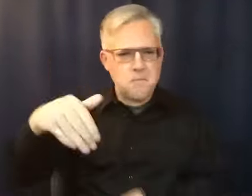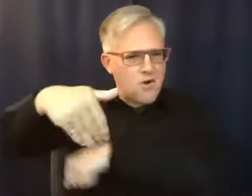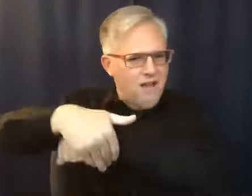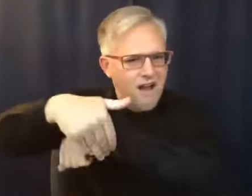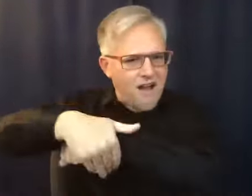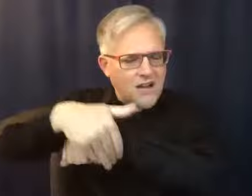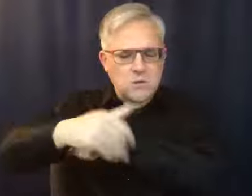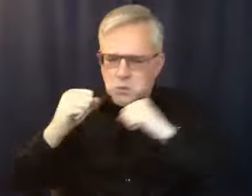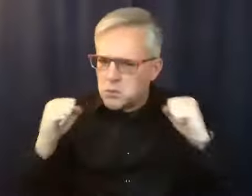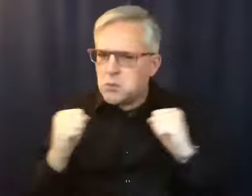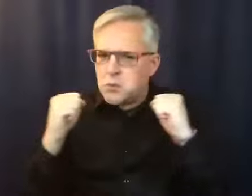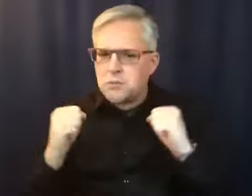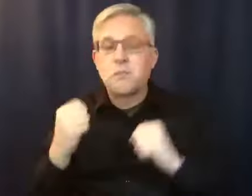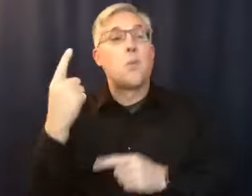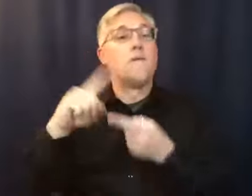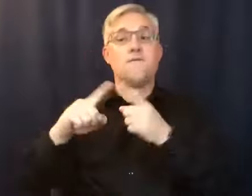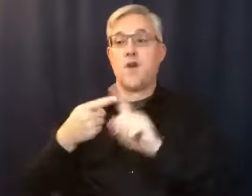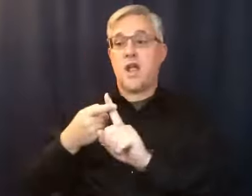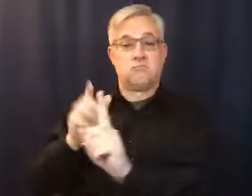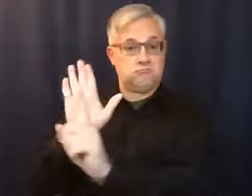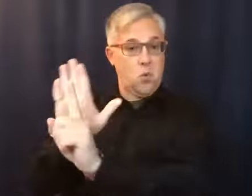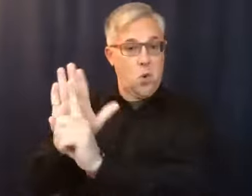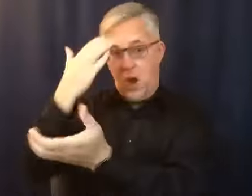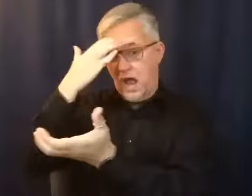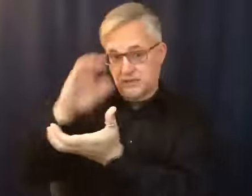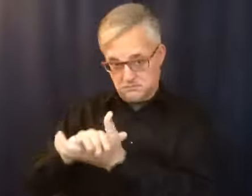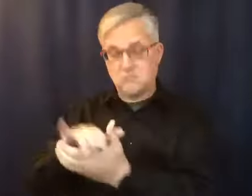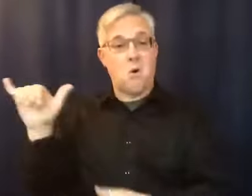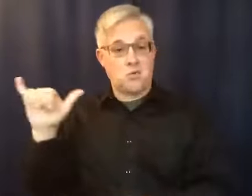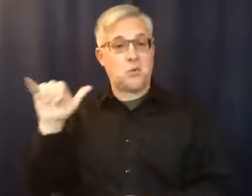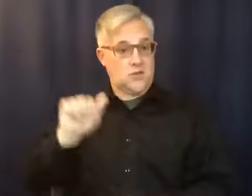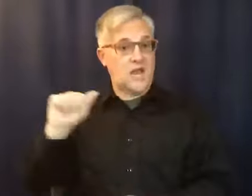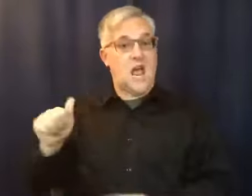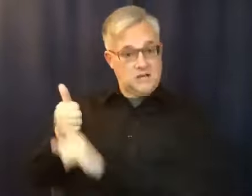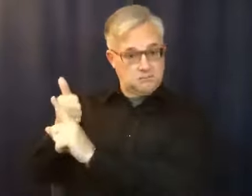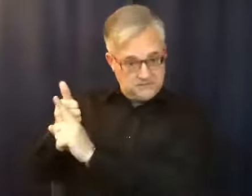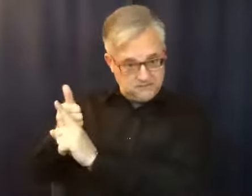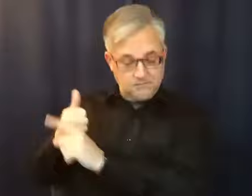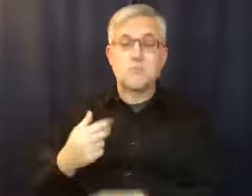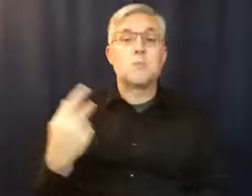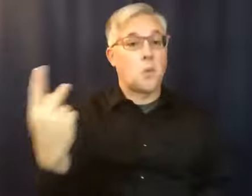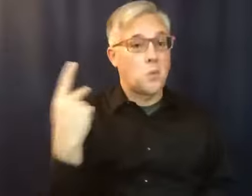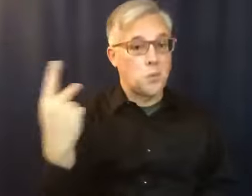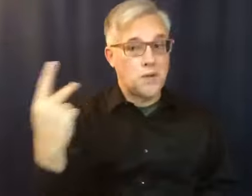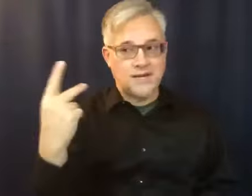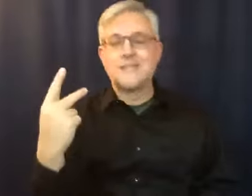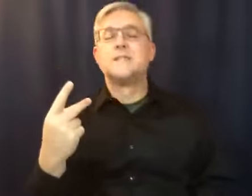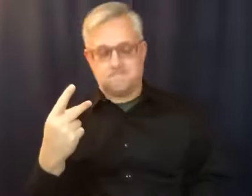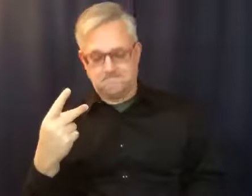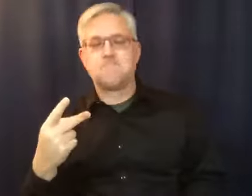a friend of mine whose husband was also in the program, she and I went, once again, I wanted to